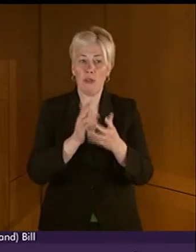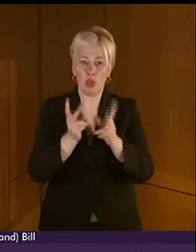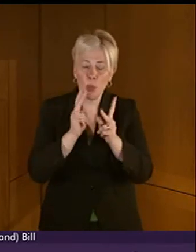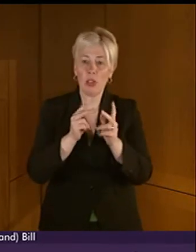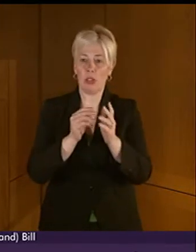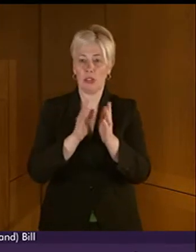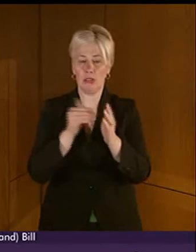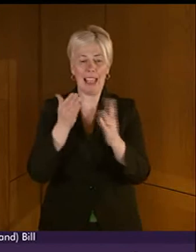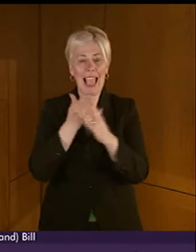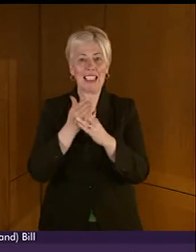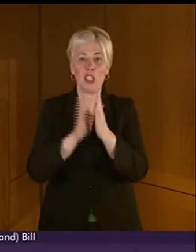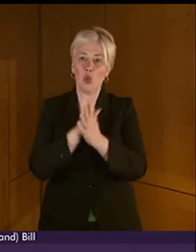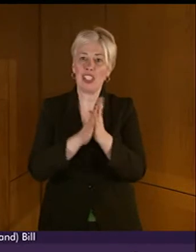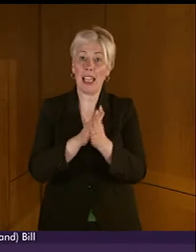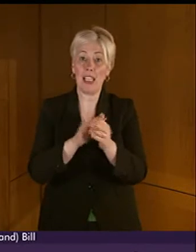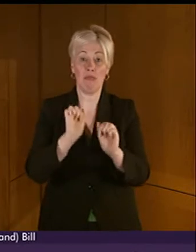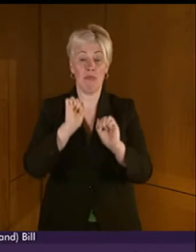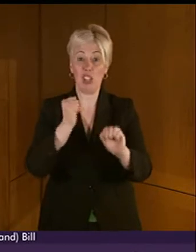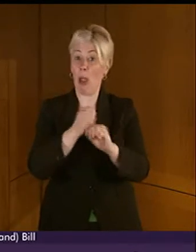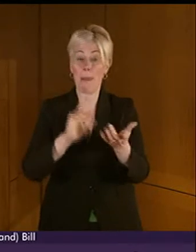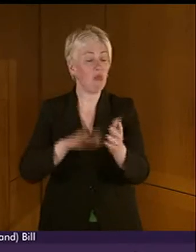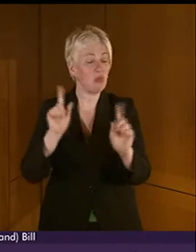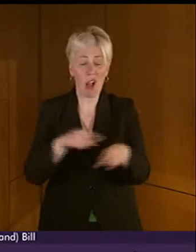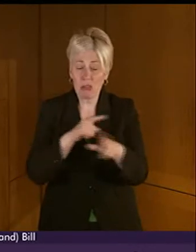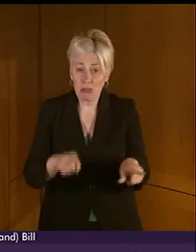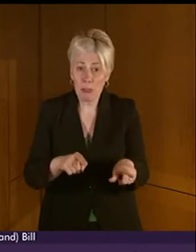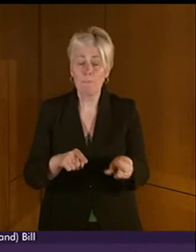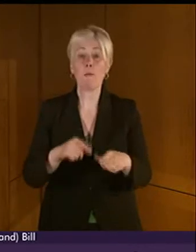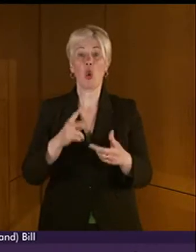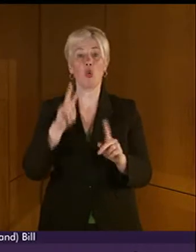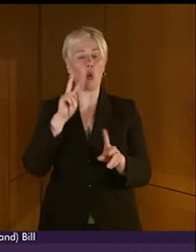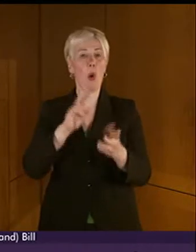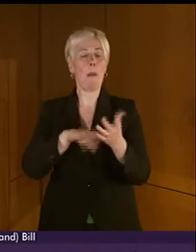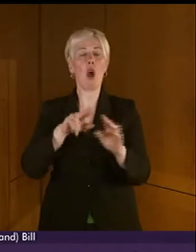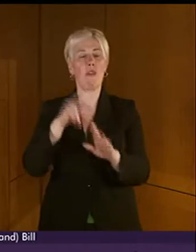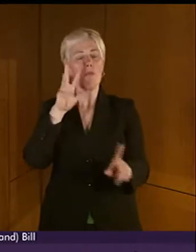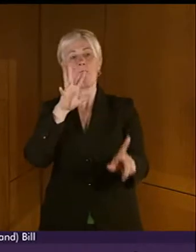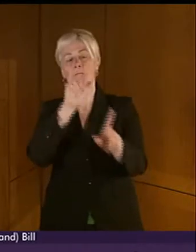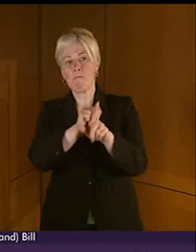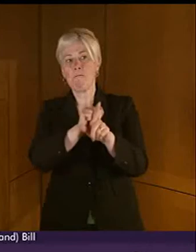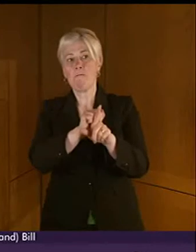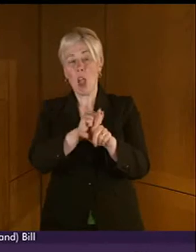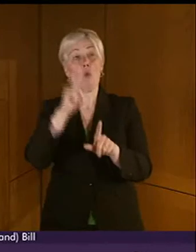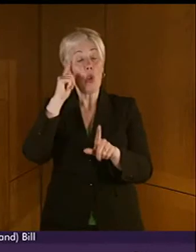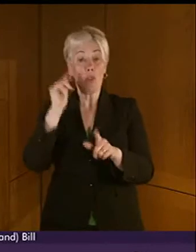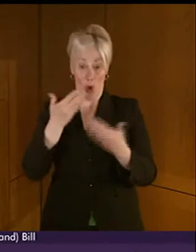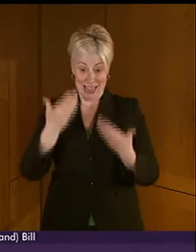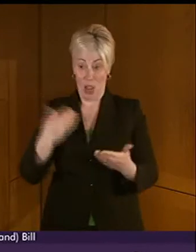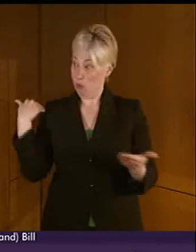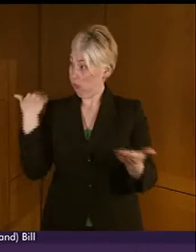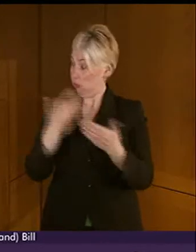understanding. He probably thought that two generations later that things would have improved quite considerably.